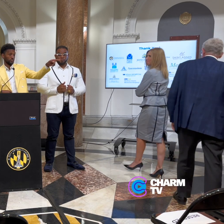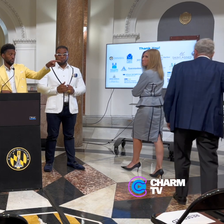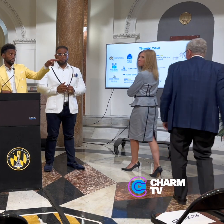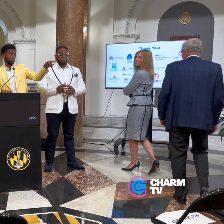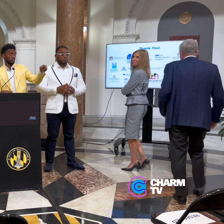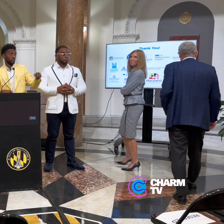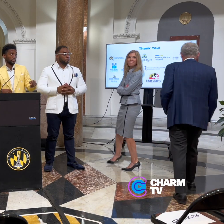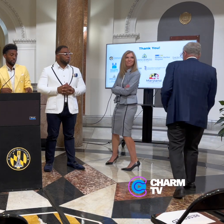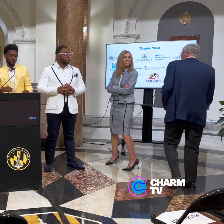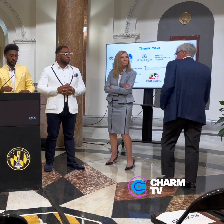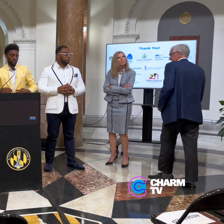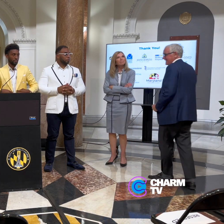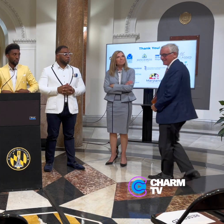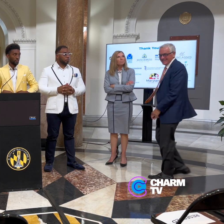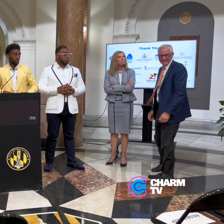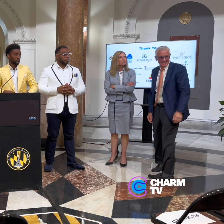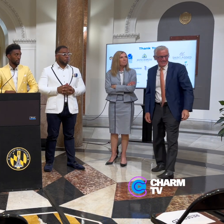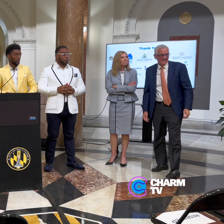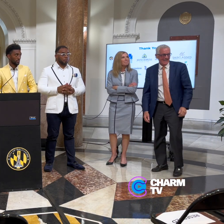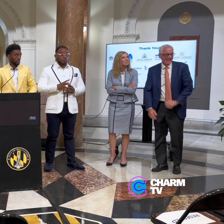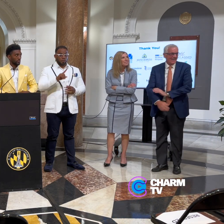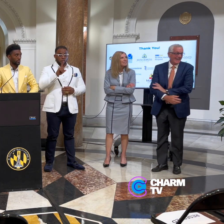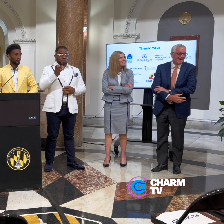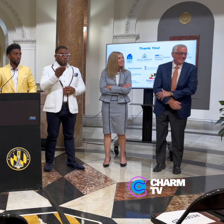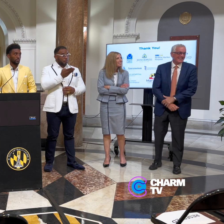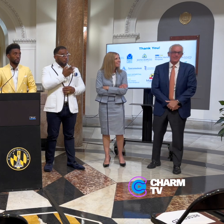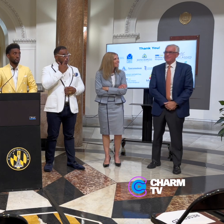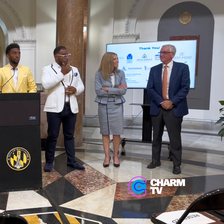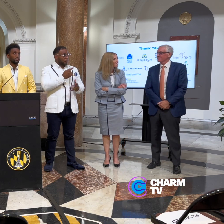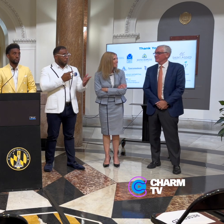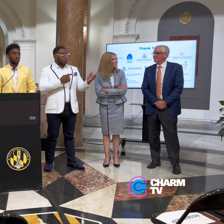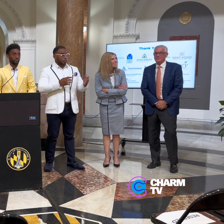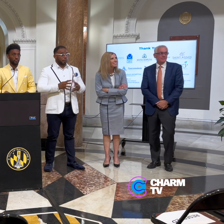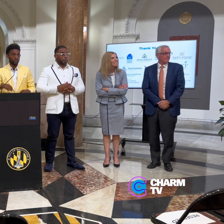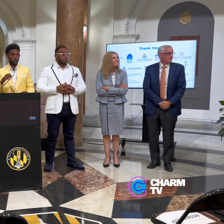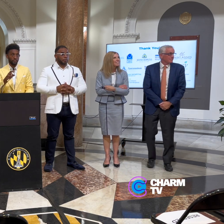We've got a question microphone over here for colleagues to capture sound.